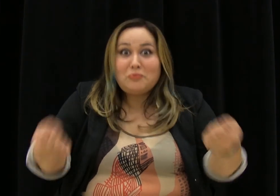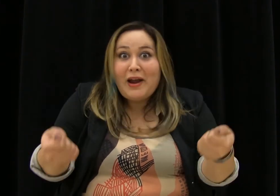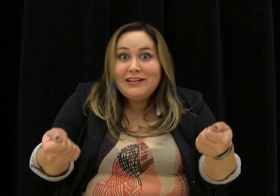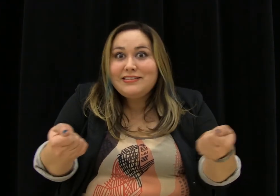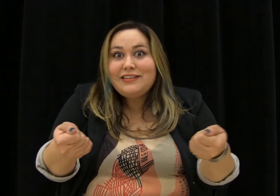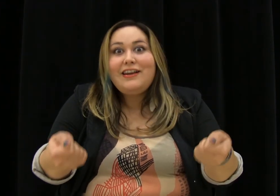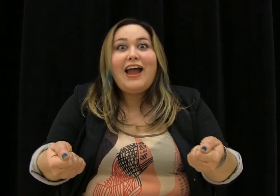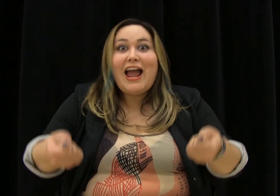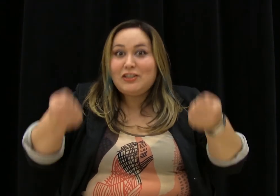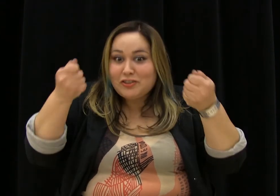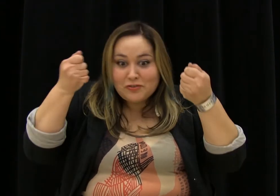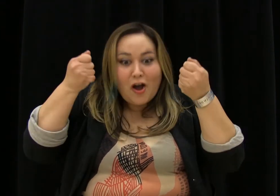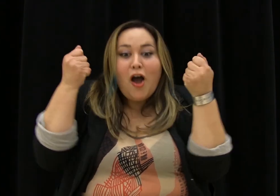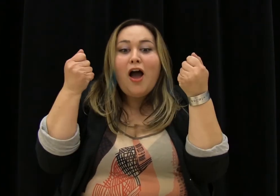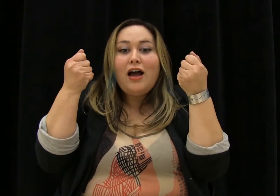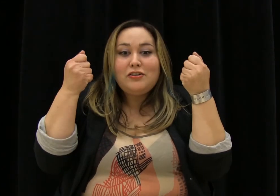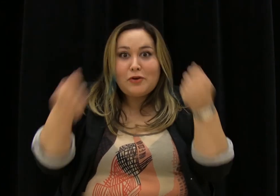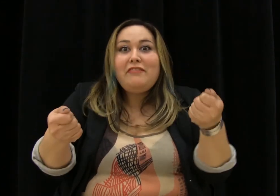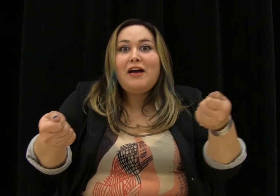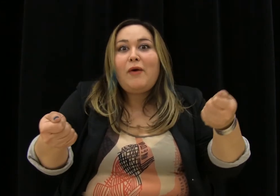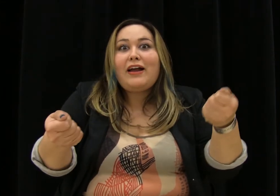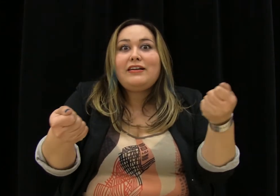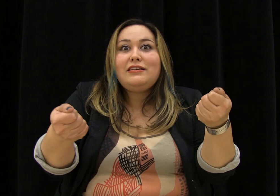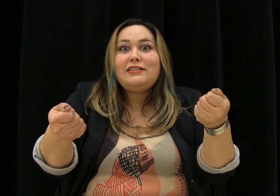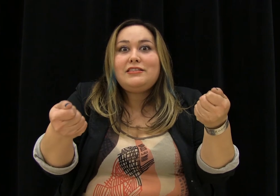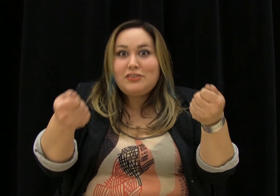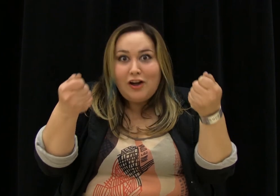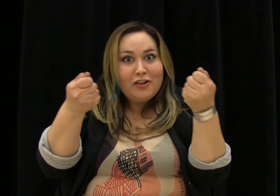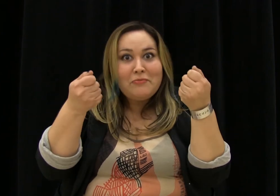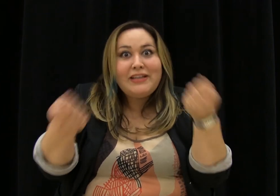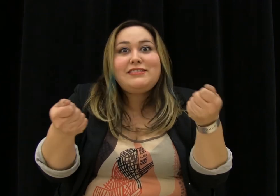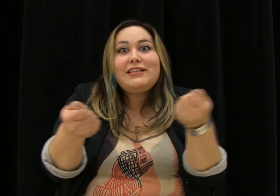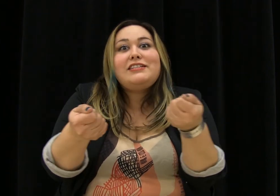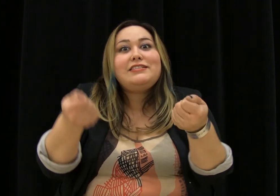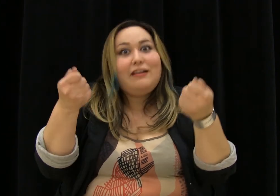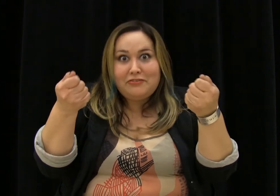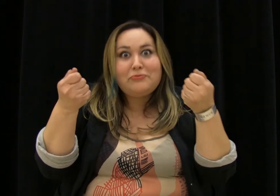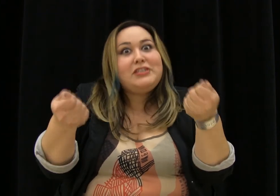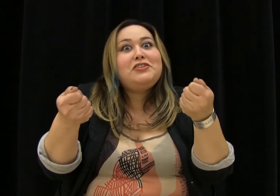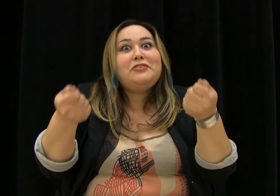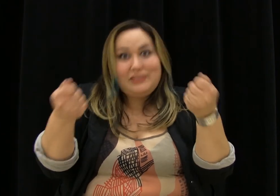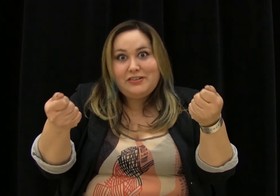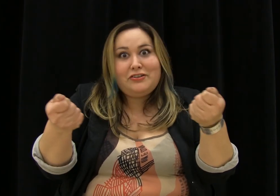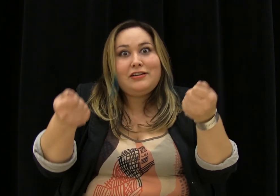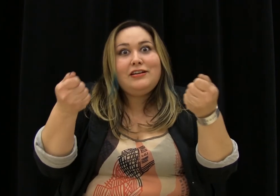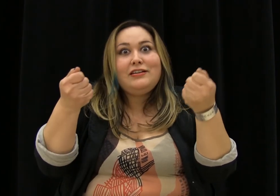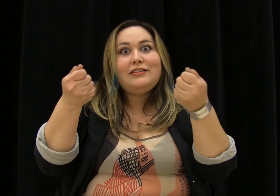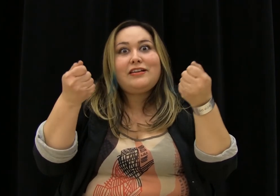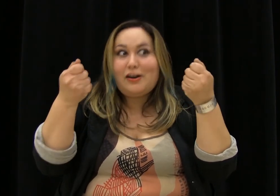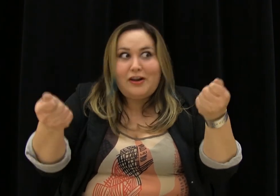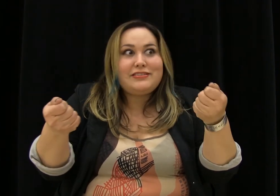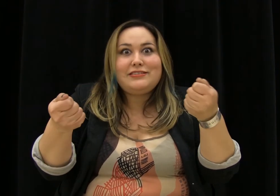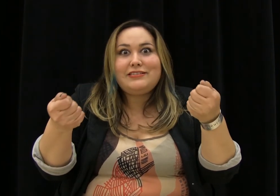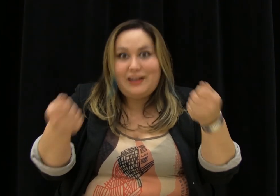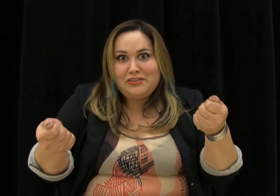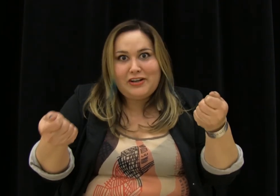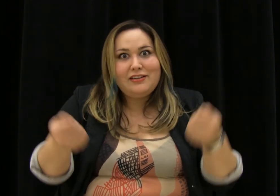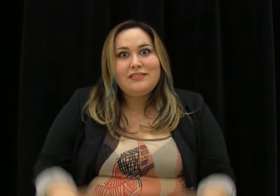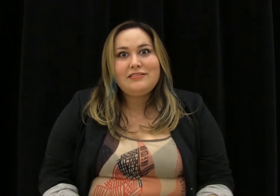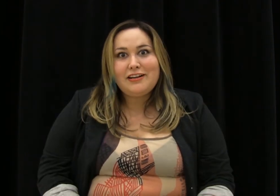reins and just drive that wagon on the main stages of the regional theater across the country. You